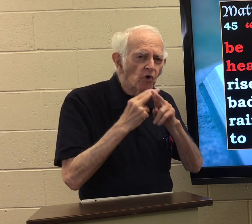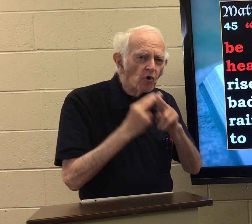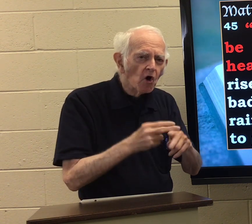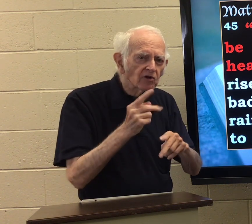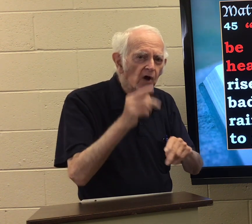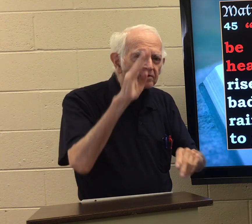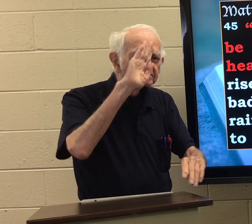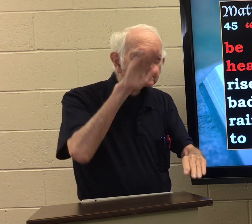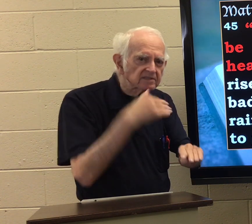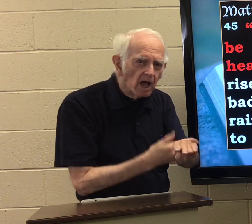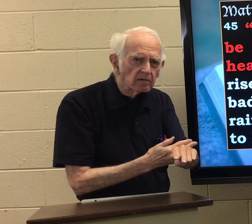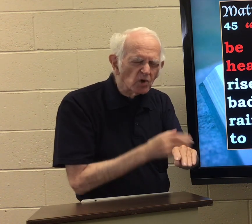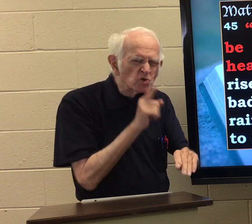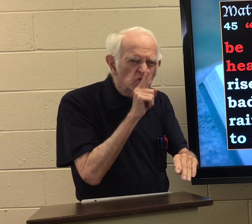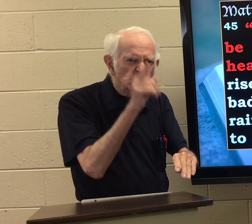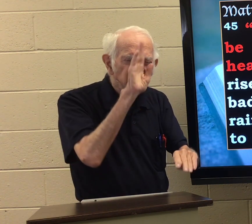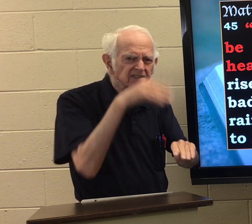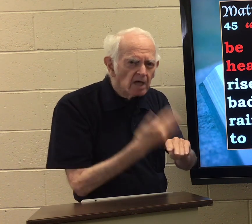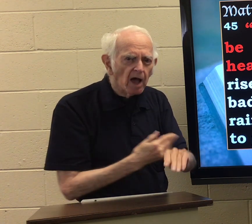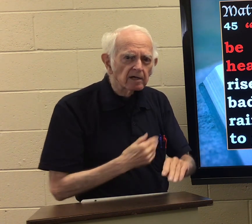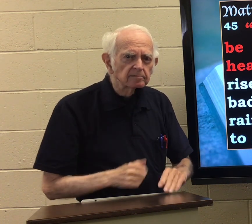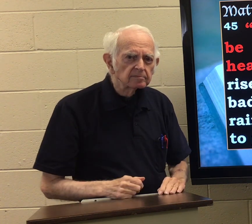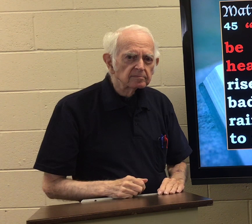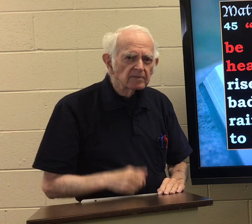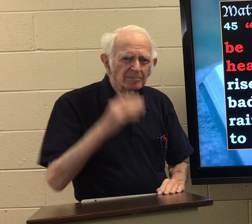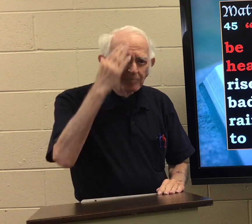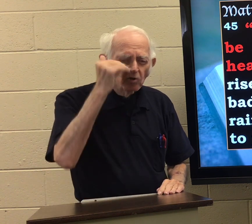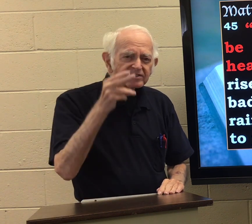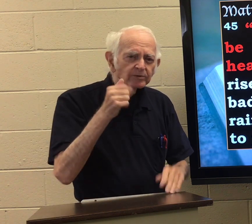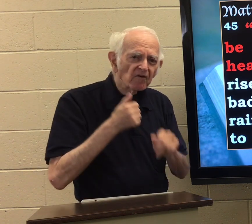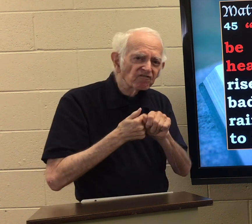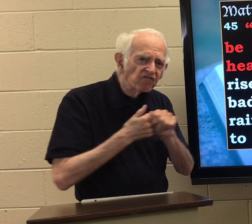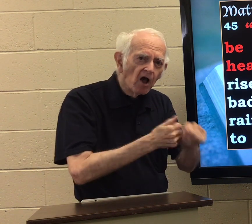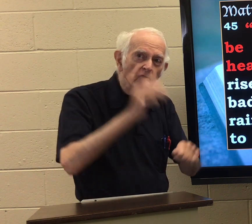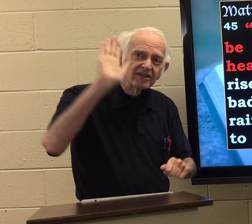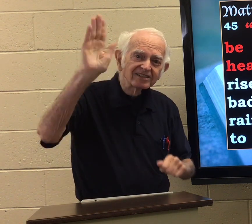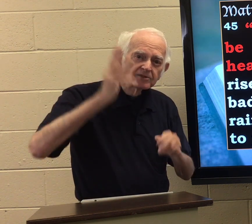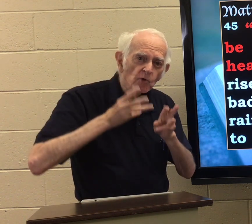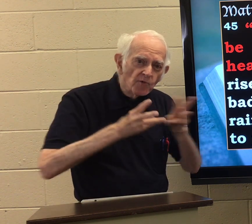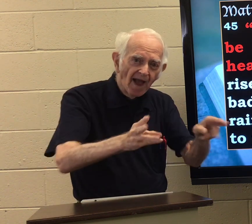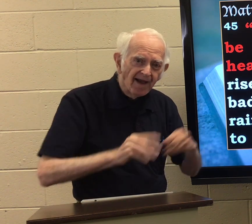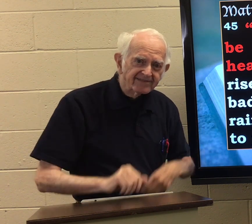God will call you a son, a true son, because you followed his way.